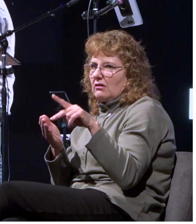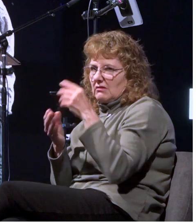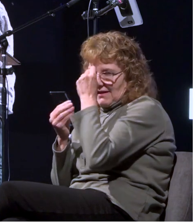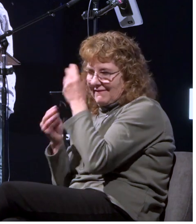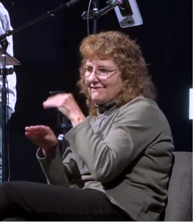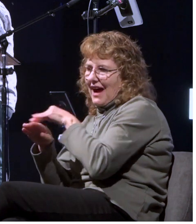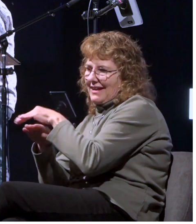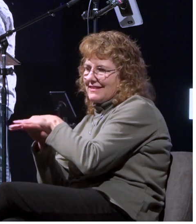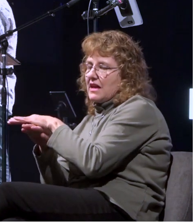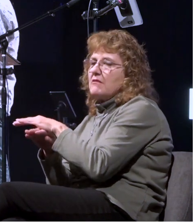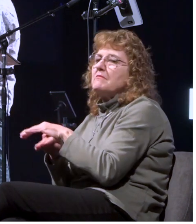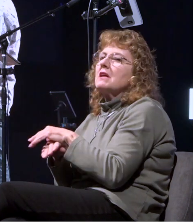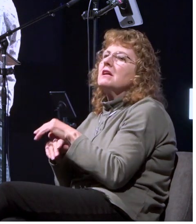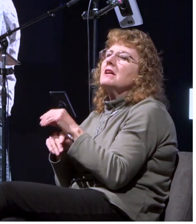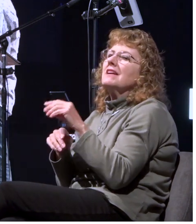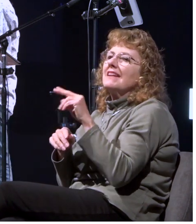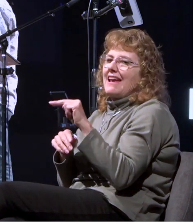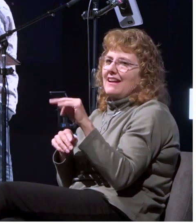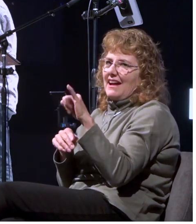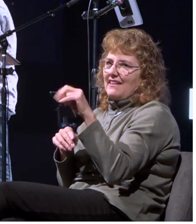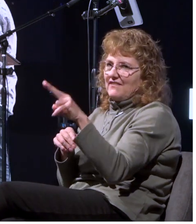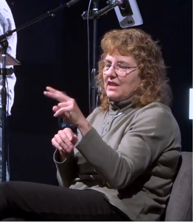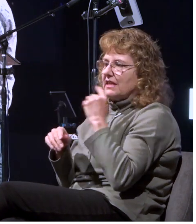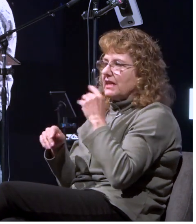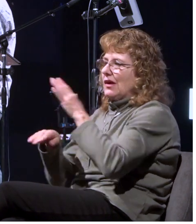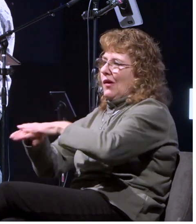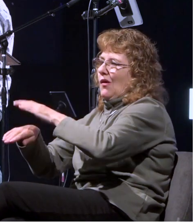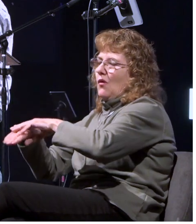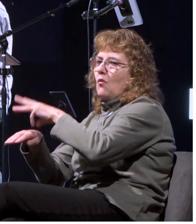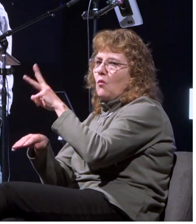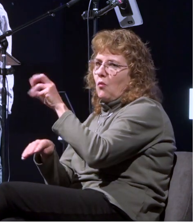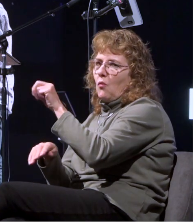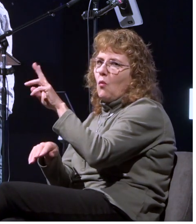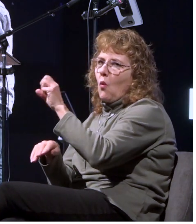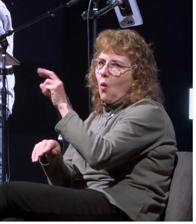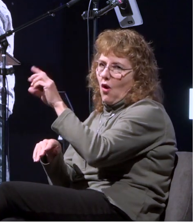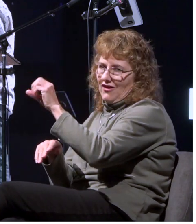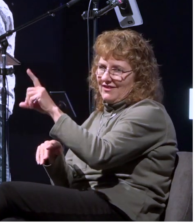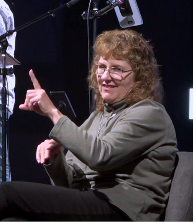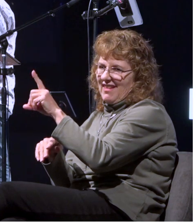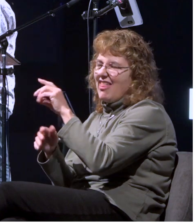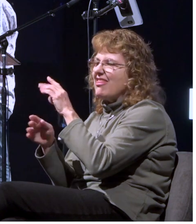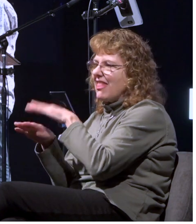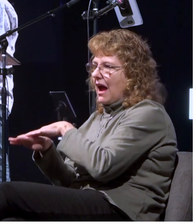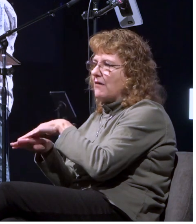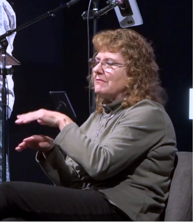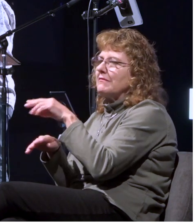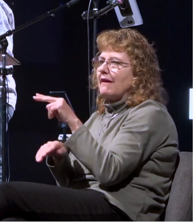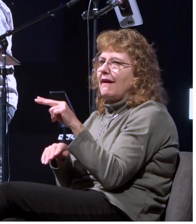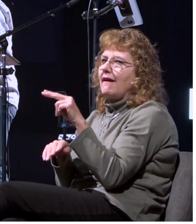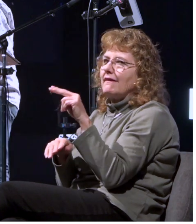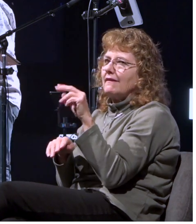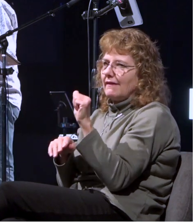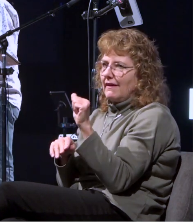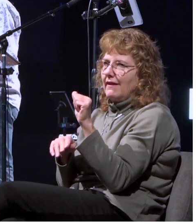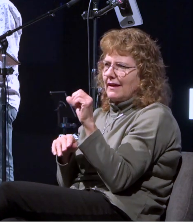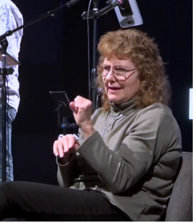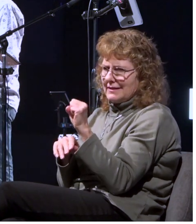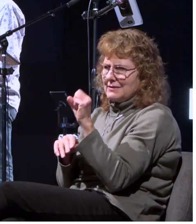translation it says he spoke to them the nasb it says paul started admonishing them which kind of